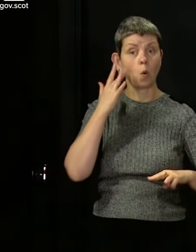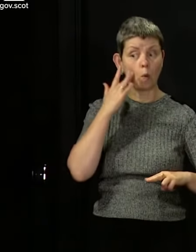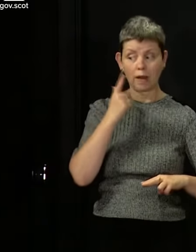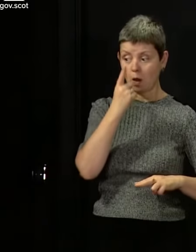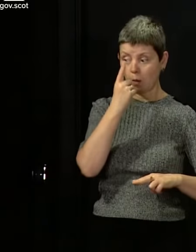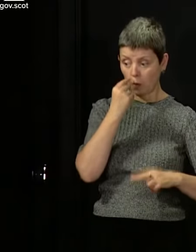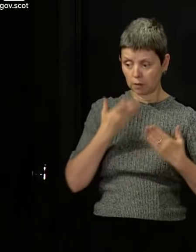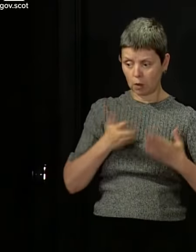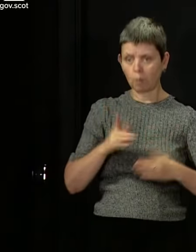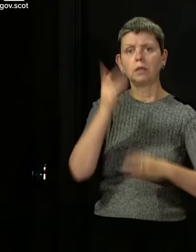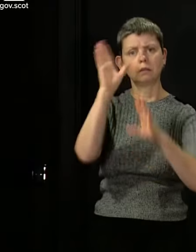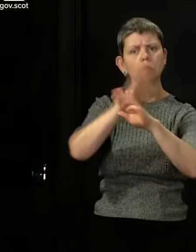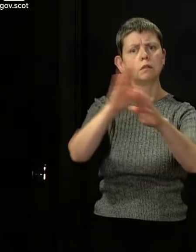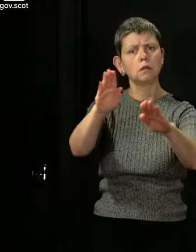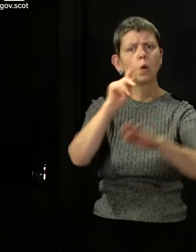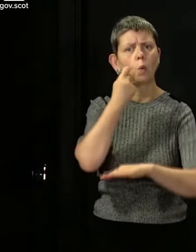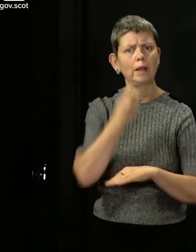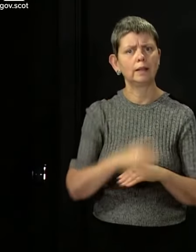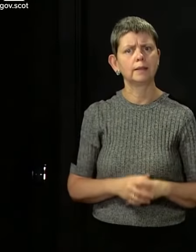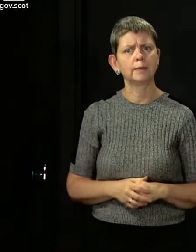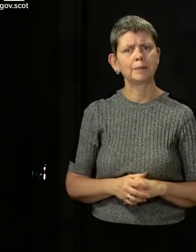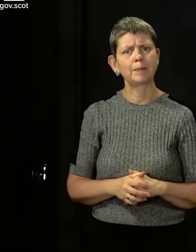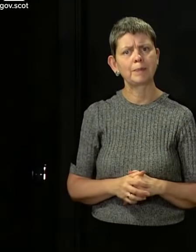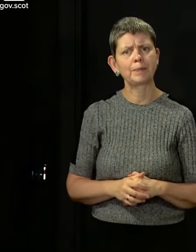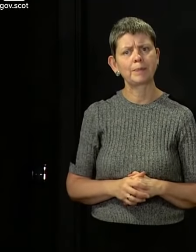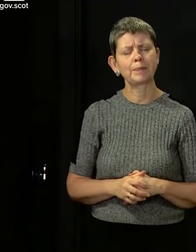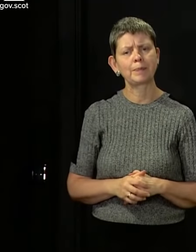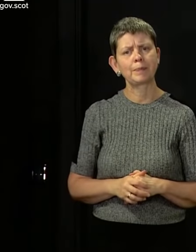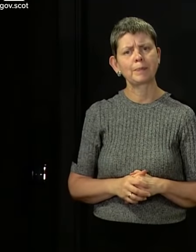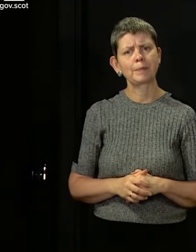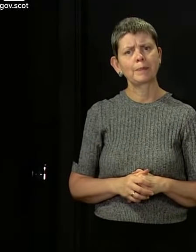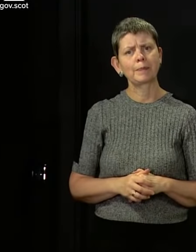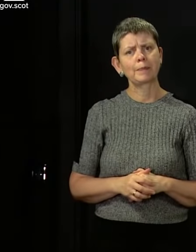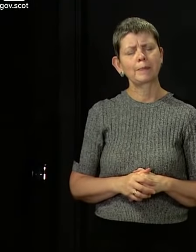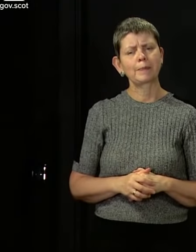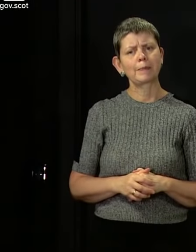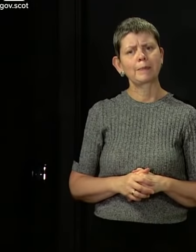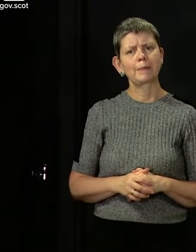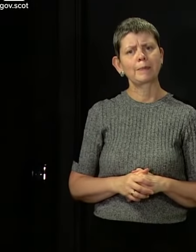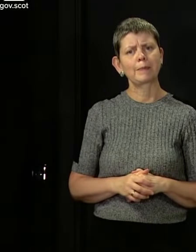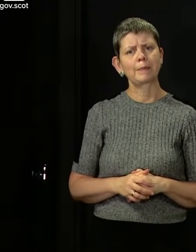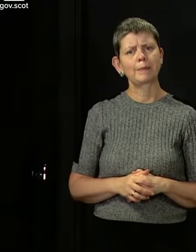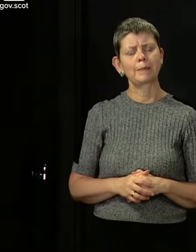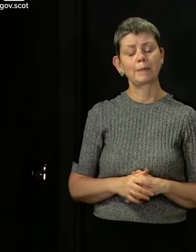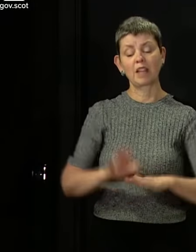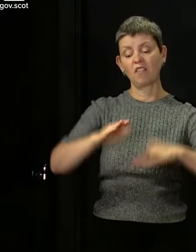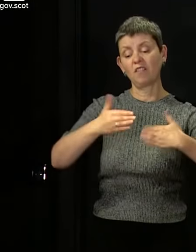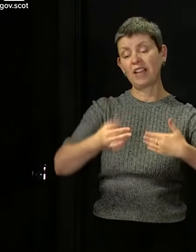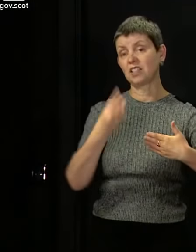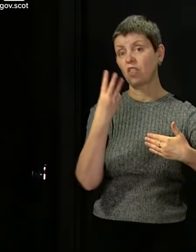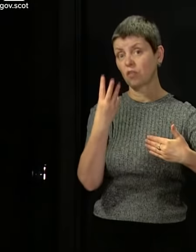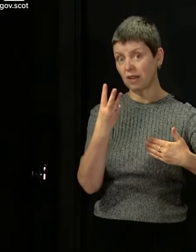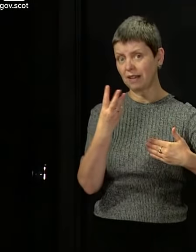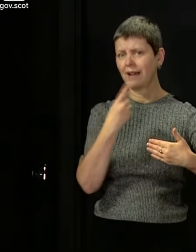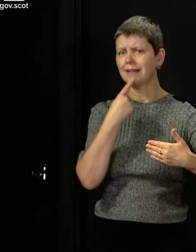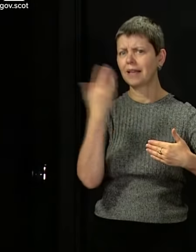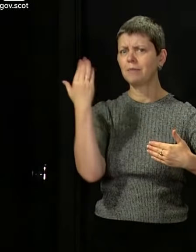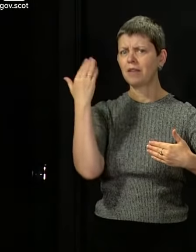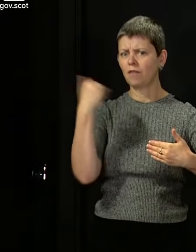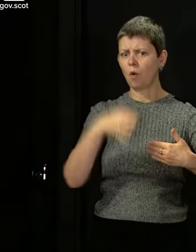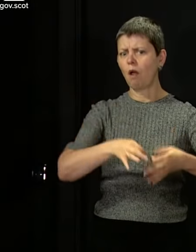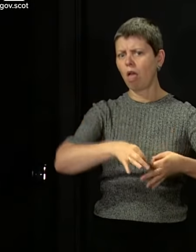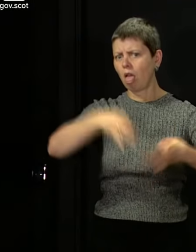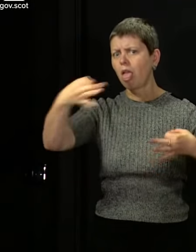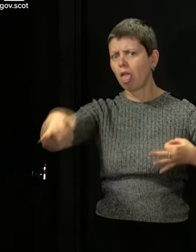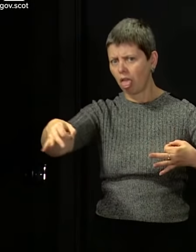as possible. So it's maybe worth saying something about the point about phase three may be lasting longer, because I think it